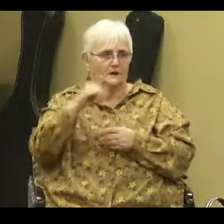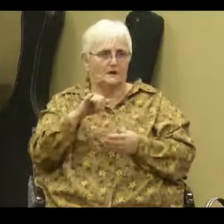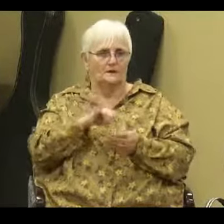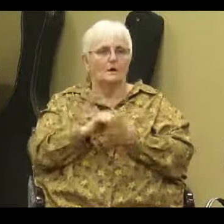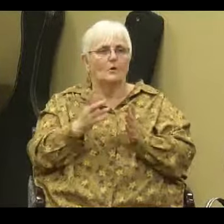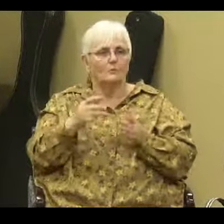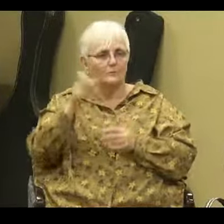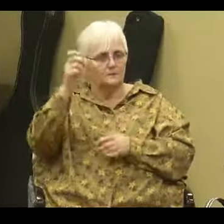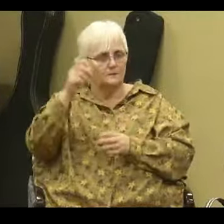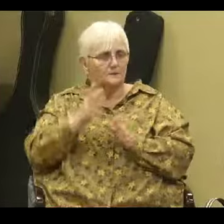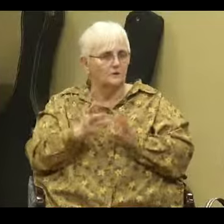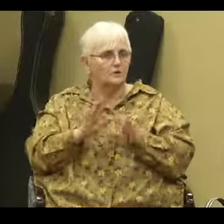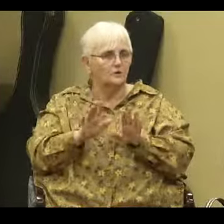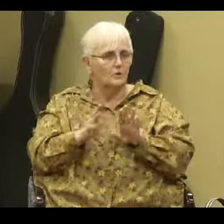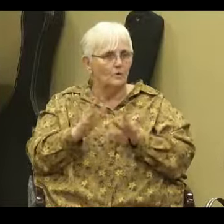the door for the devil to take whatever was sown.